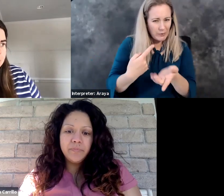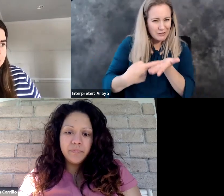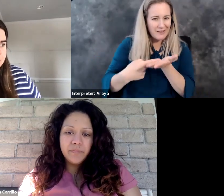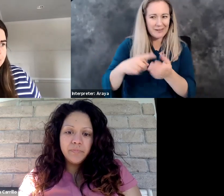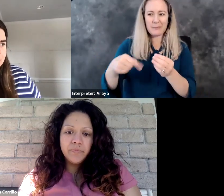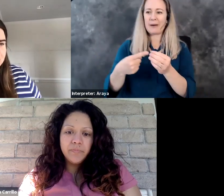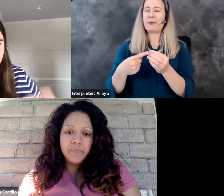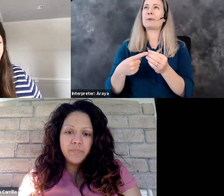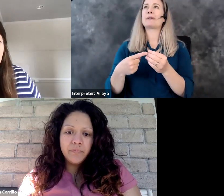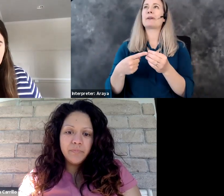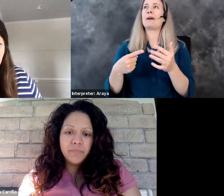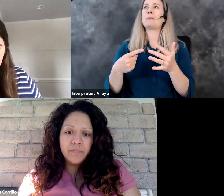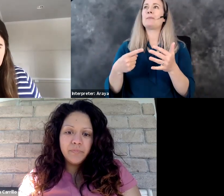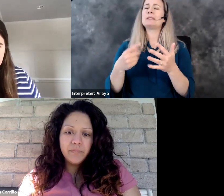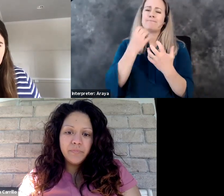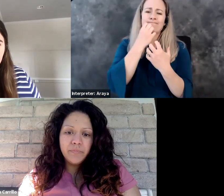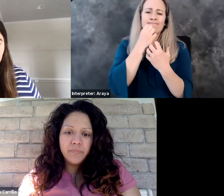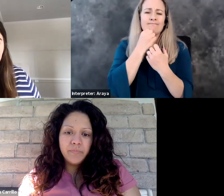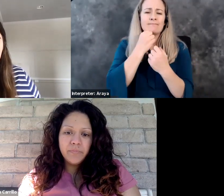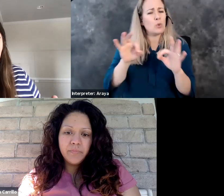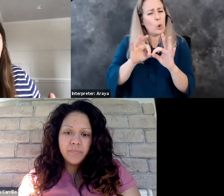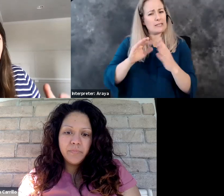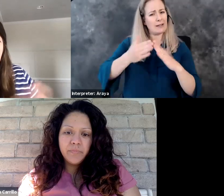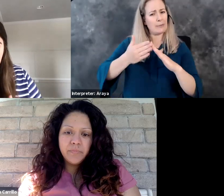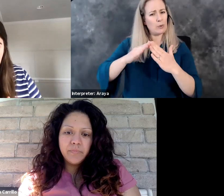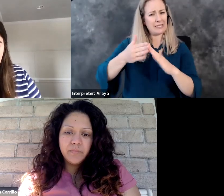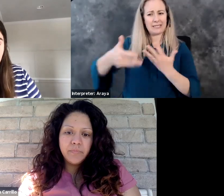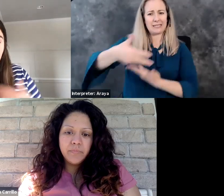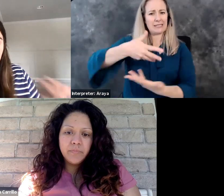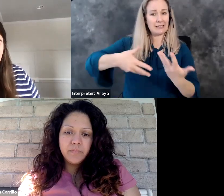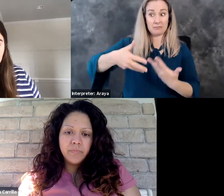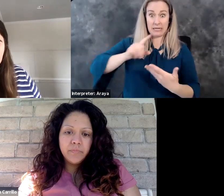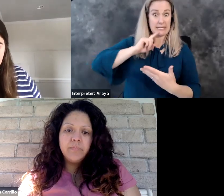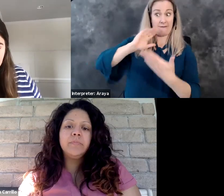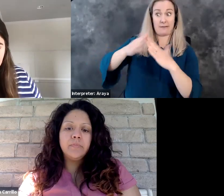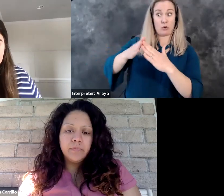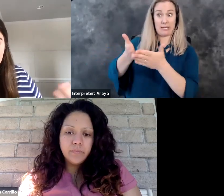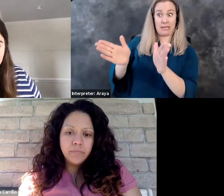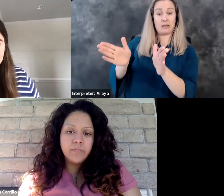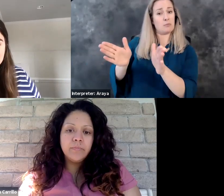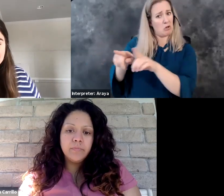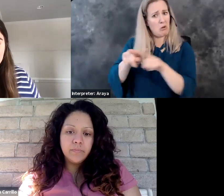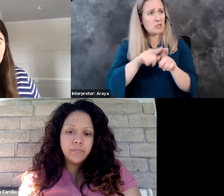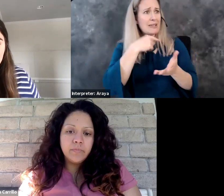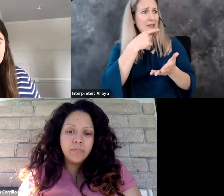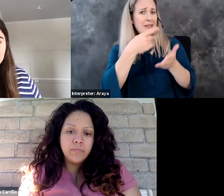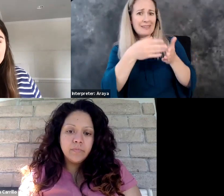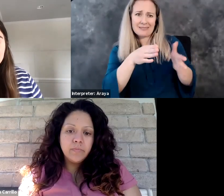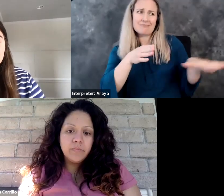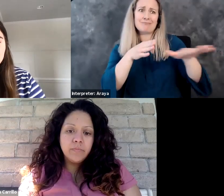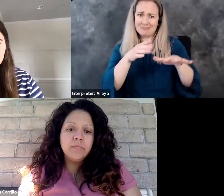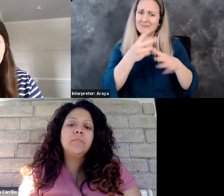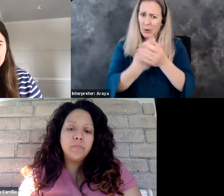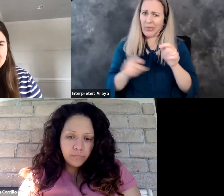about just the importance of community for deaf community and also for hearing people. I know that community is so important.